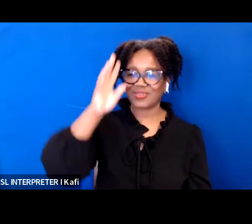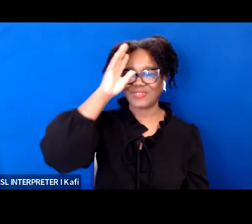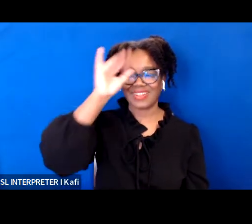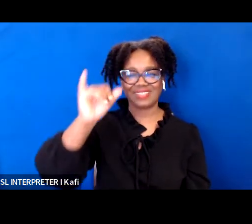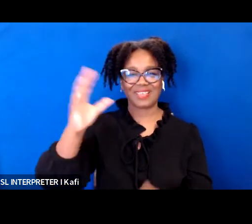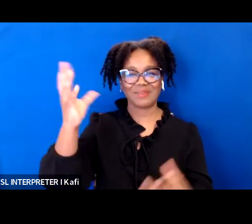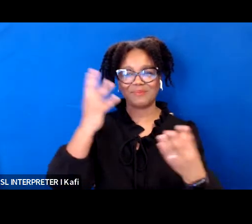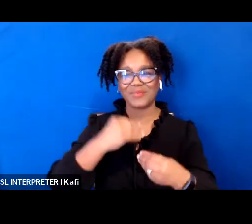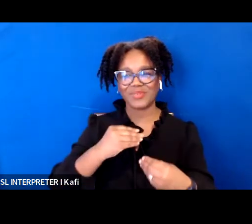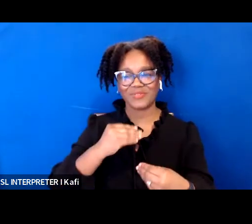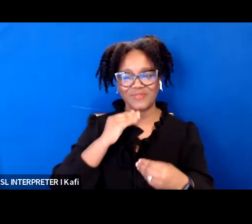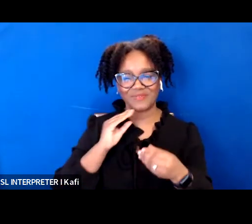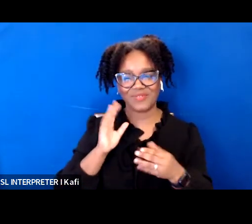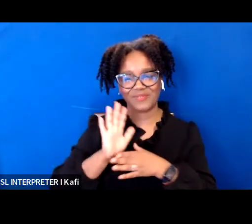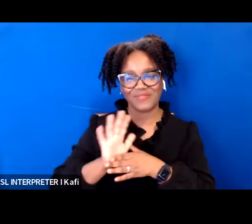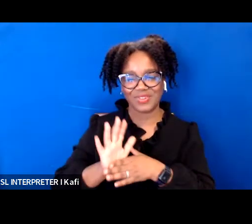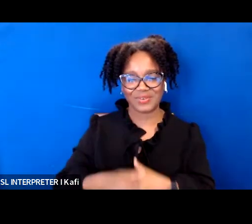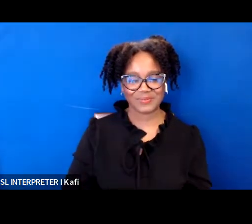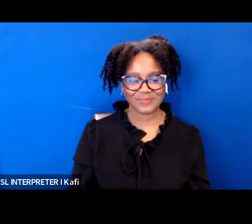and